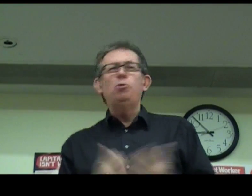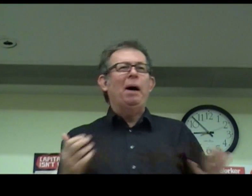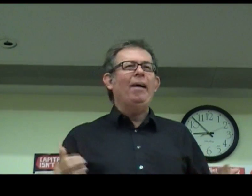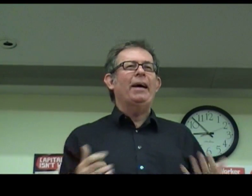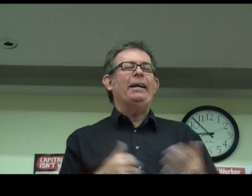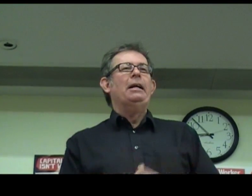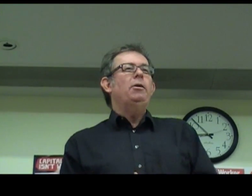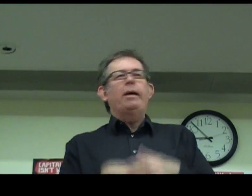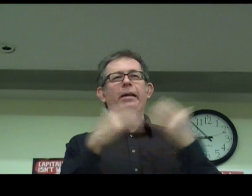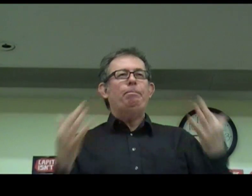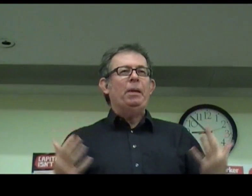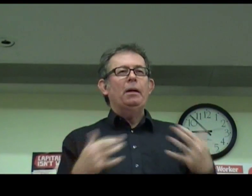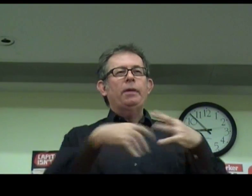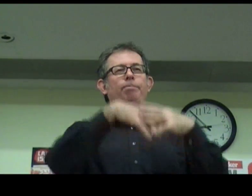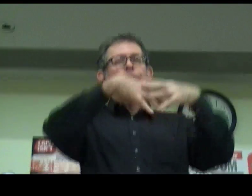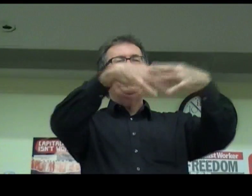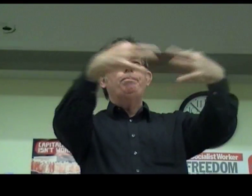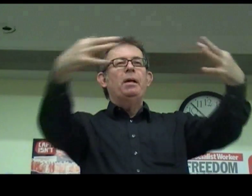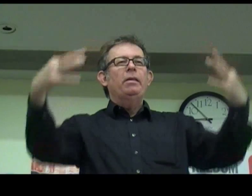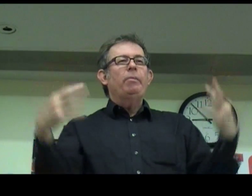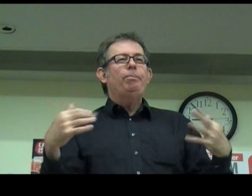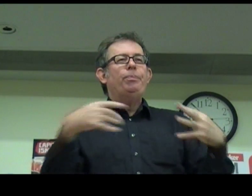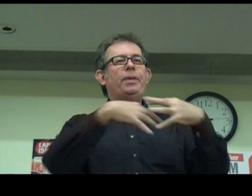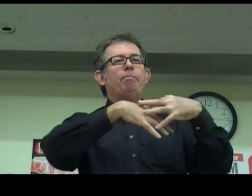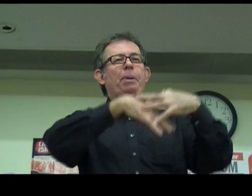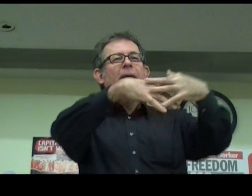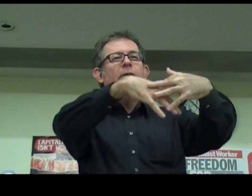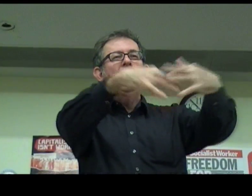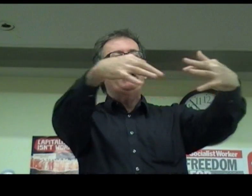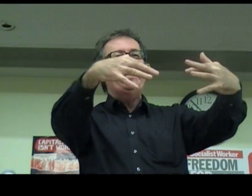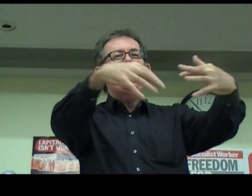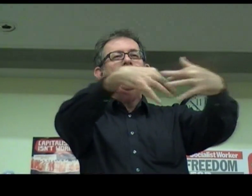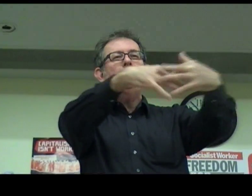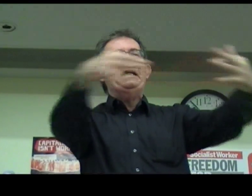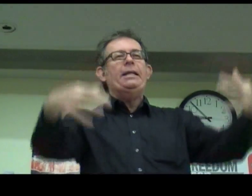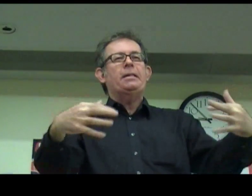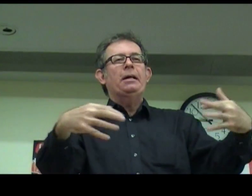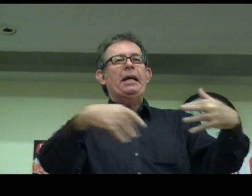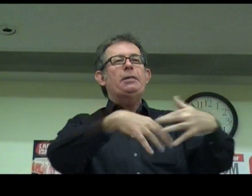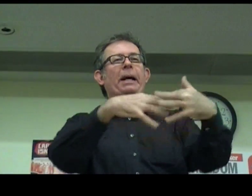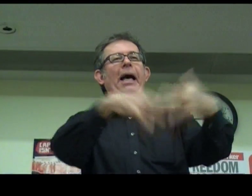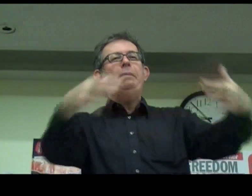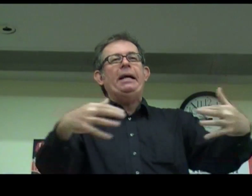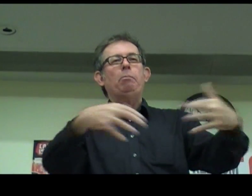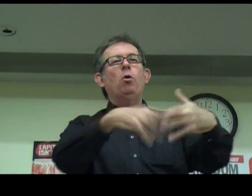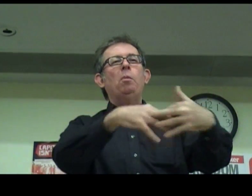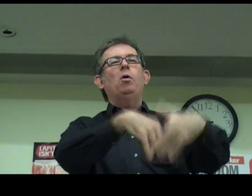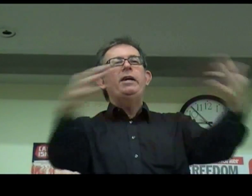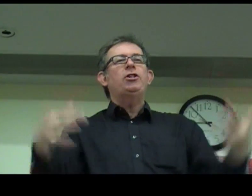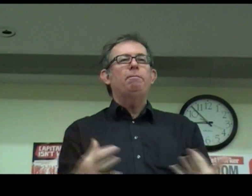Dubai? You know, the Middle East is becoming more and more region of